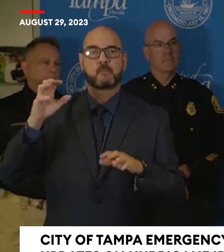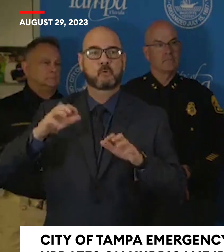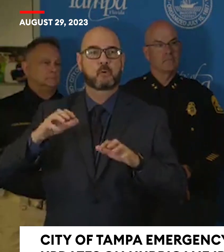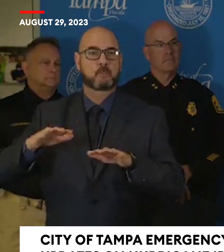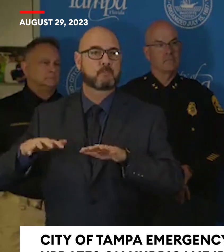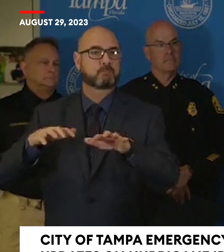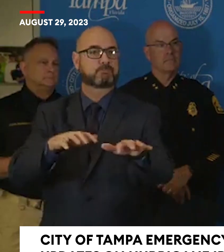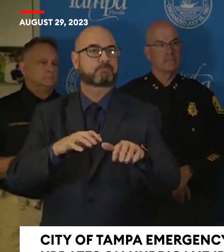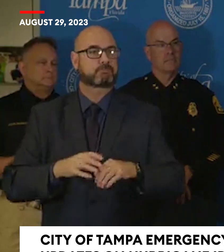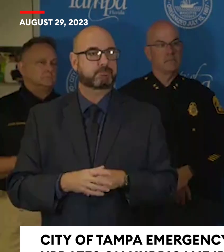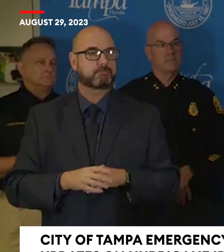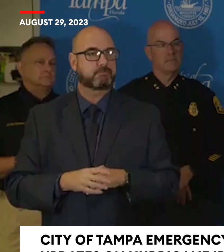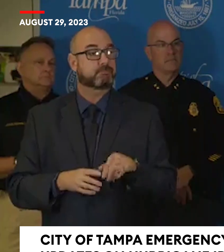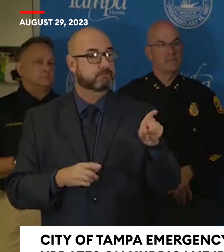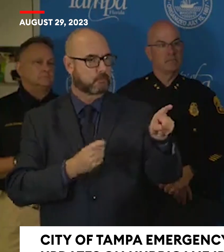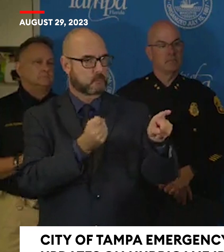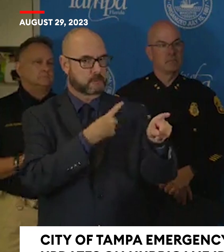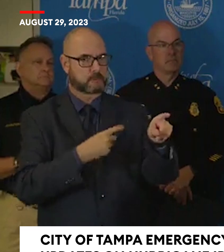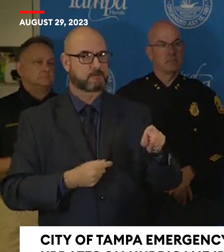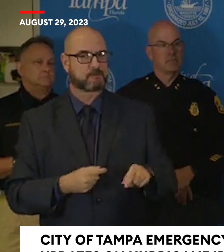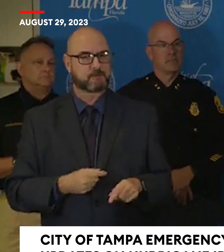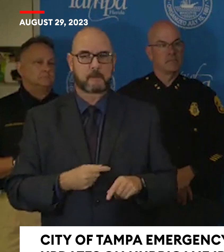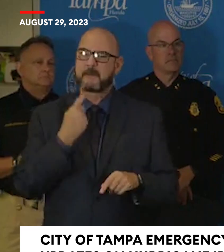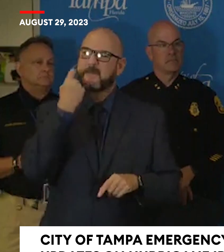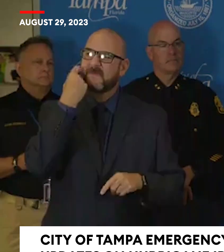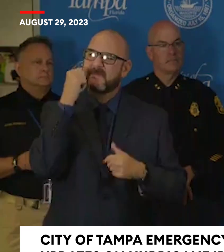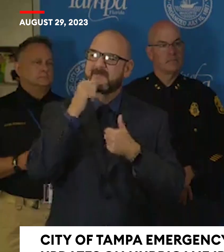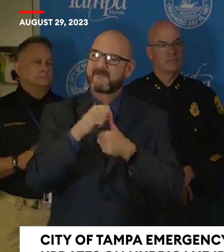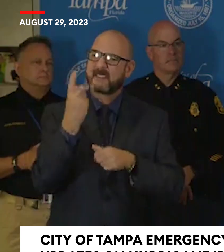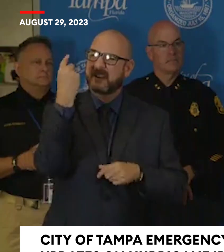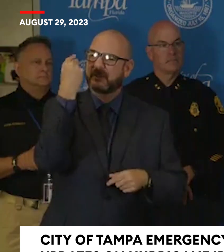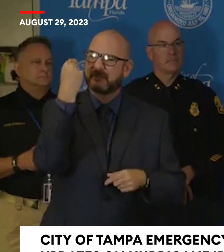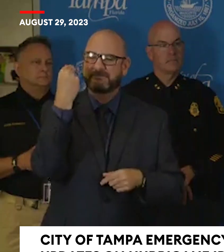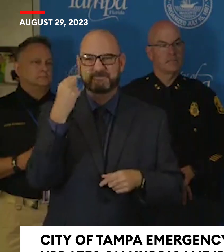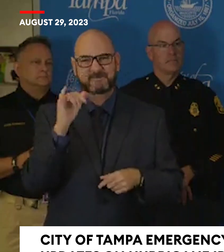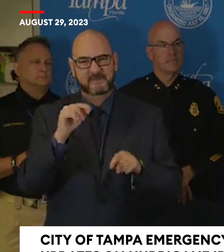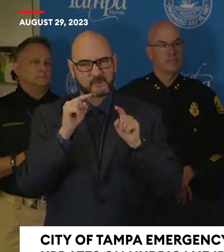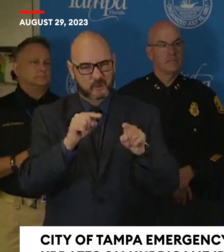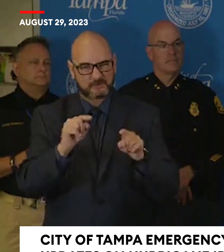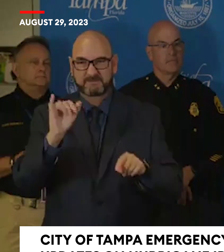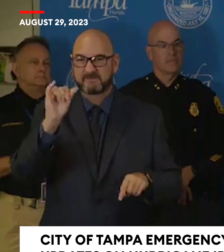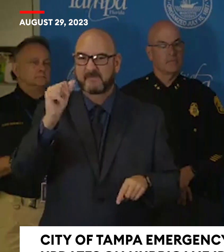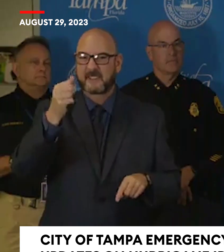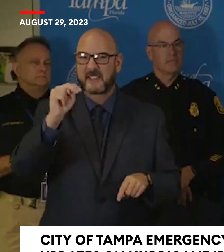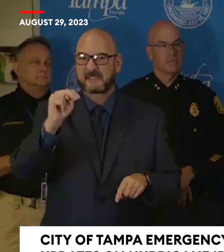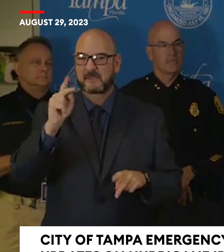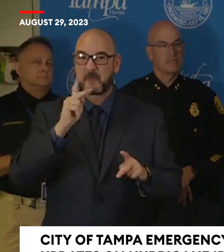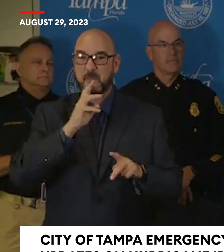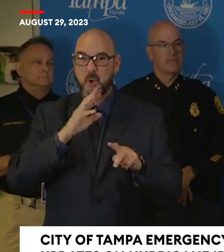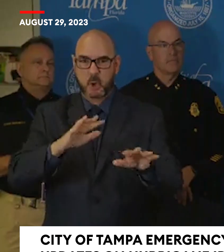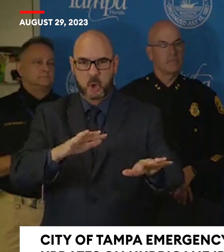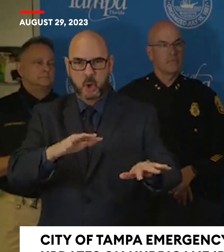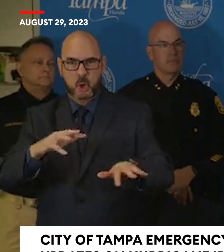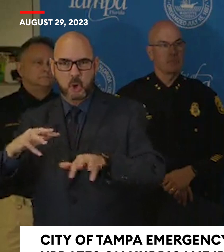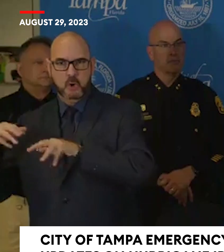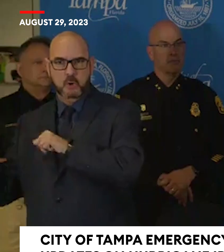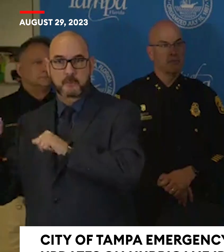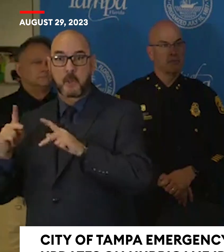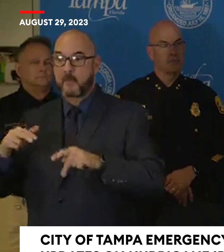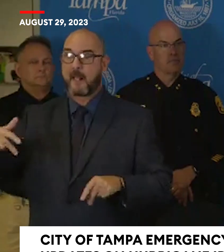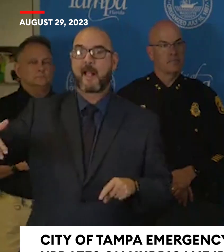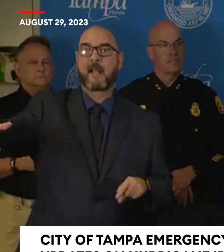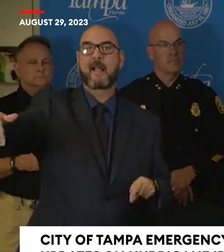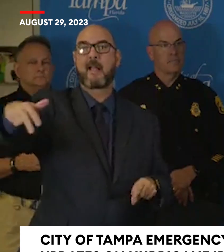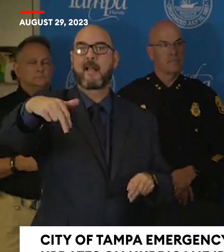on Bayshore, you know, the water was sucked out and all. Is there any plans in place to maybe have law enforcement there